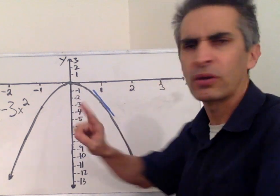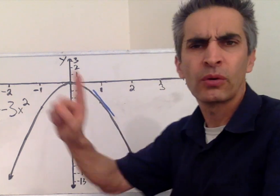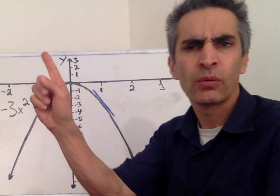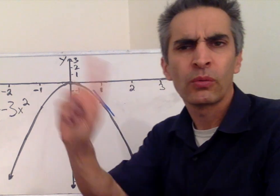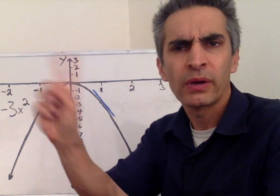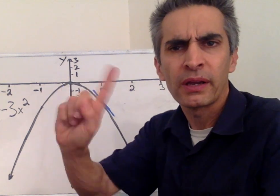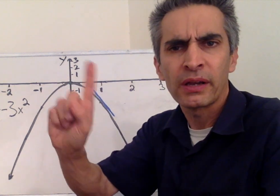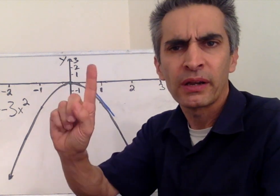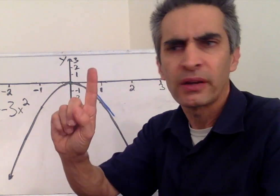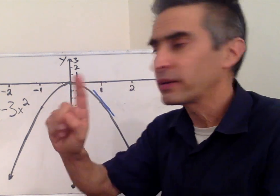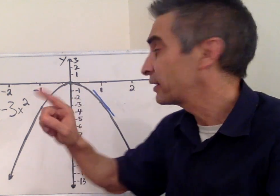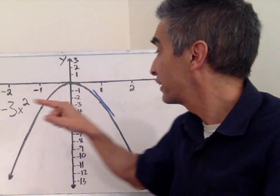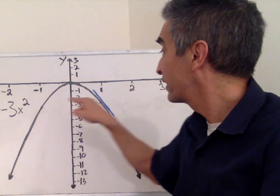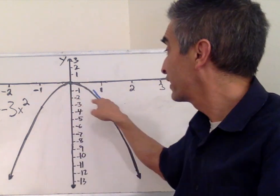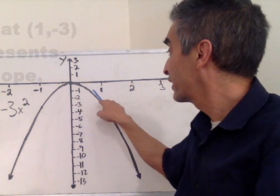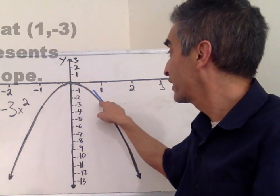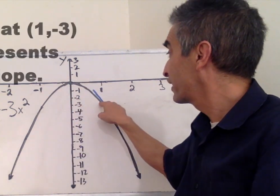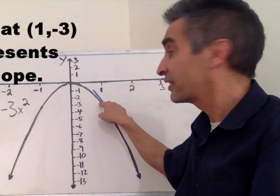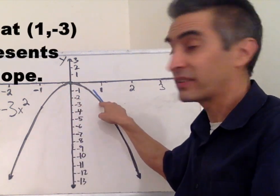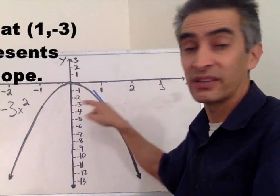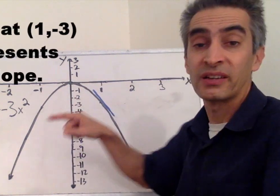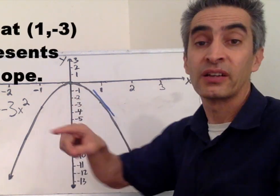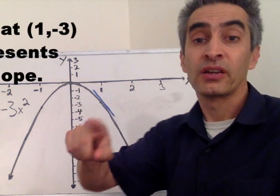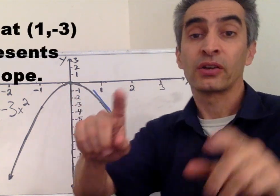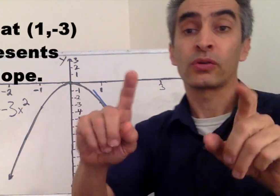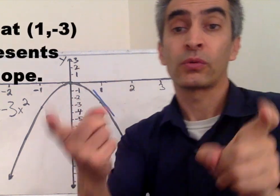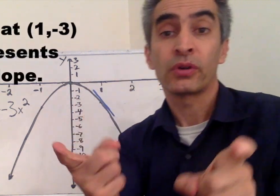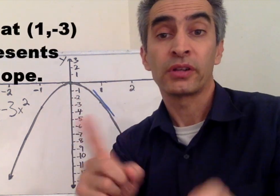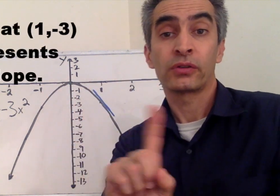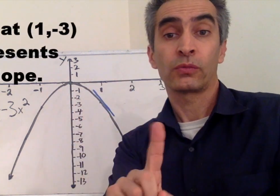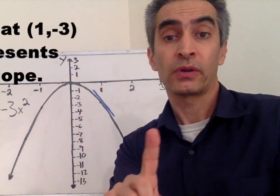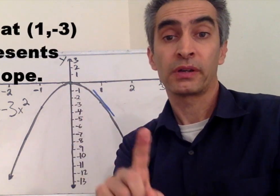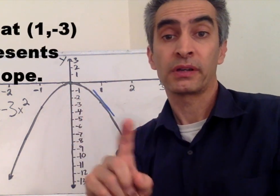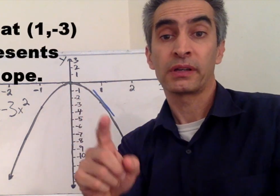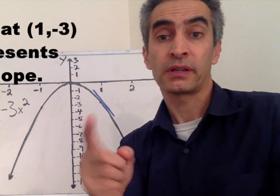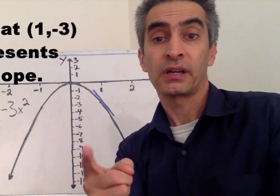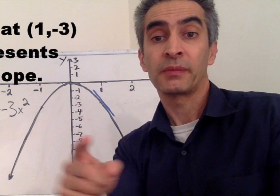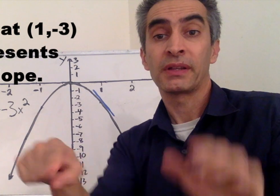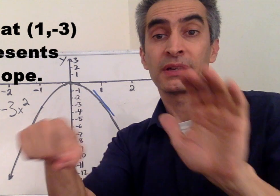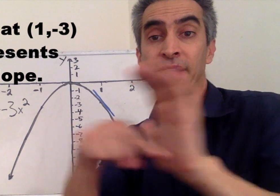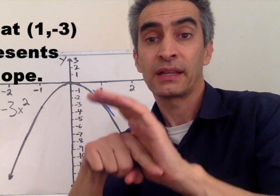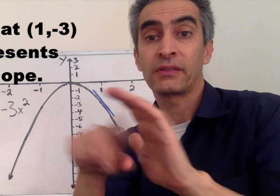right there at 1, negative 3.